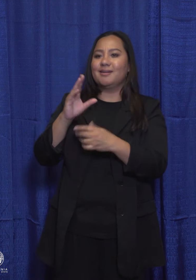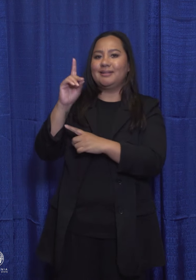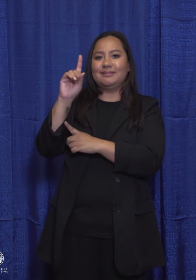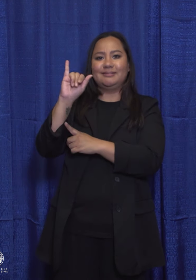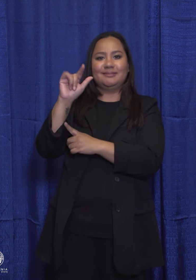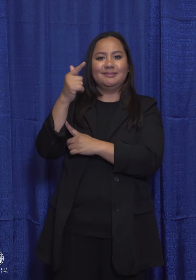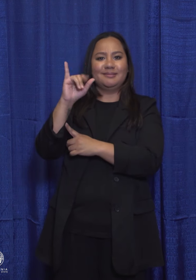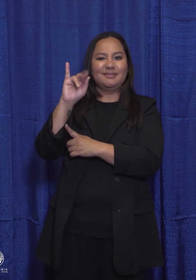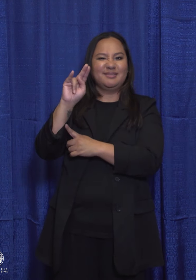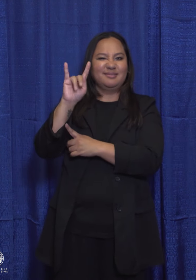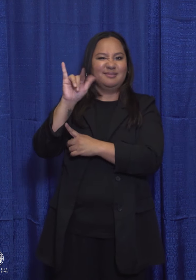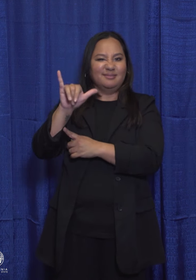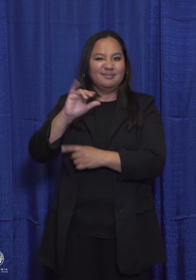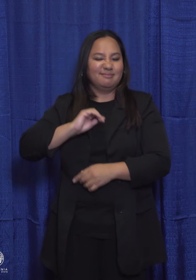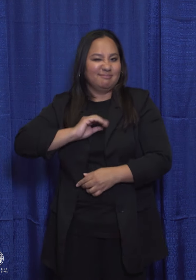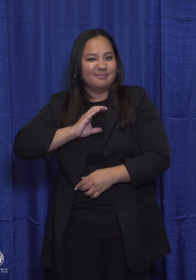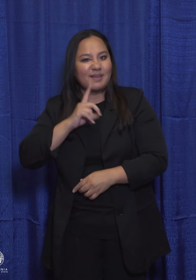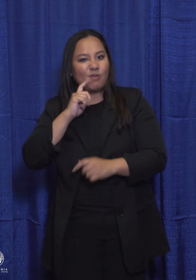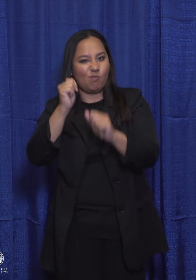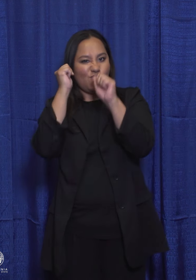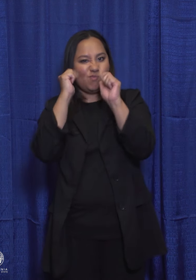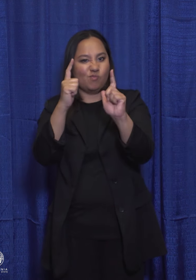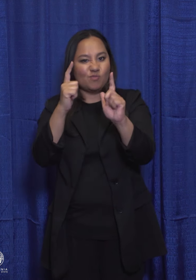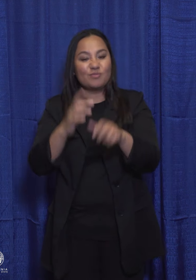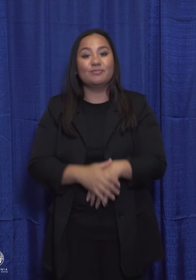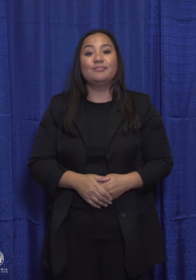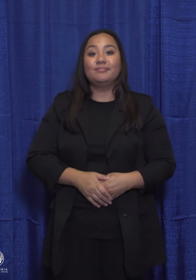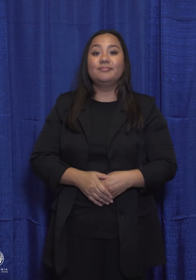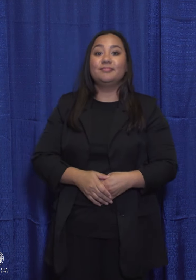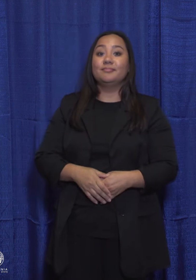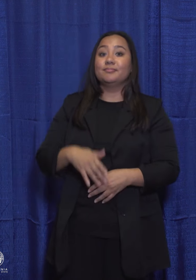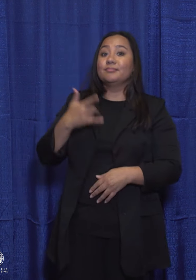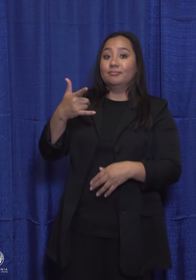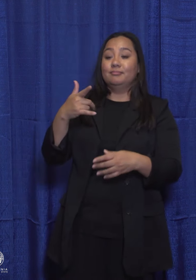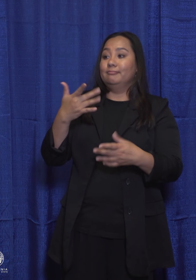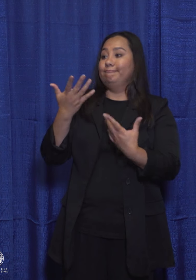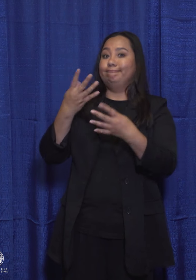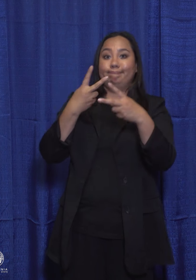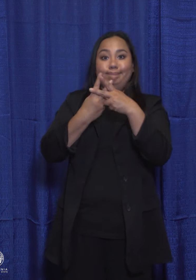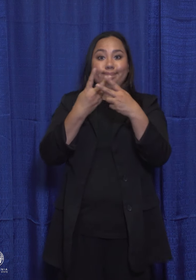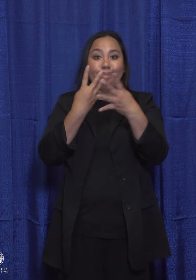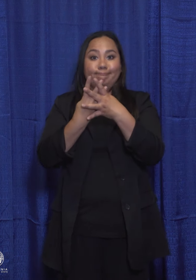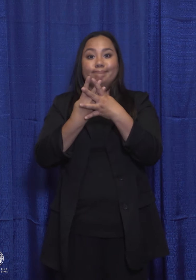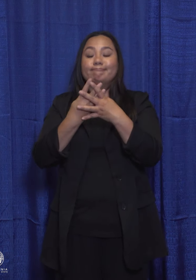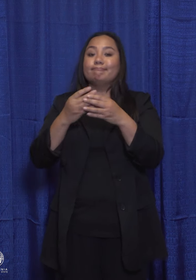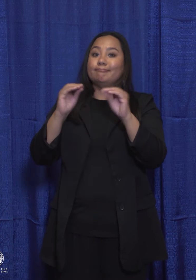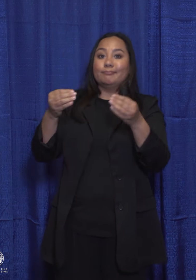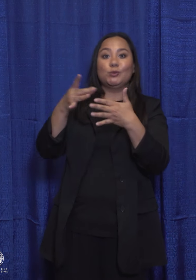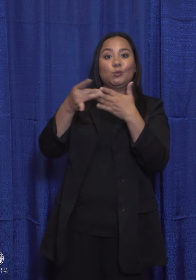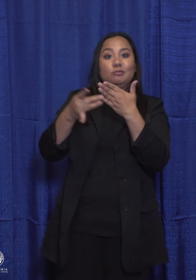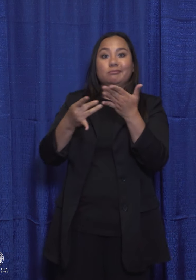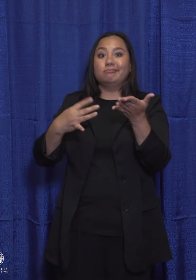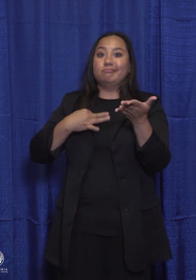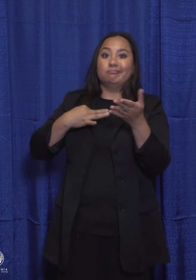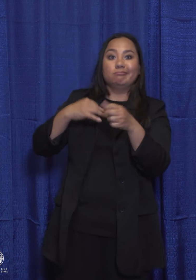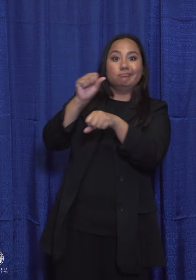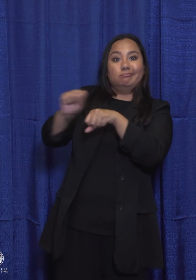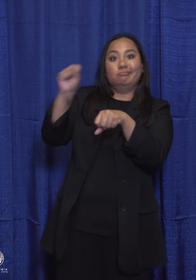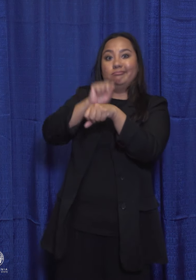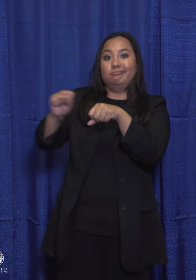It replaces carceral involuntary servitude with voluntary work programs, has